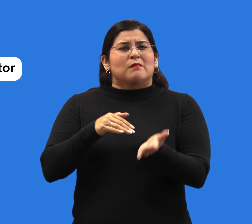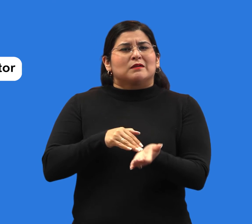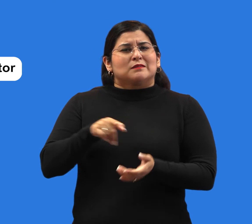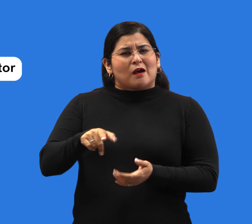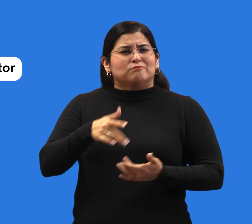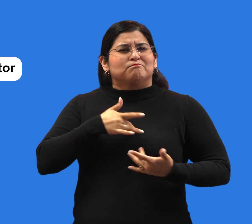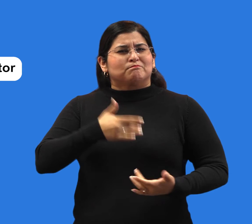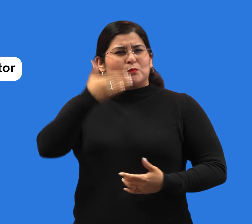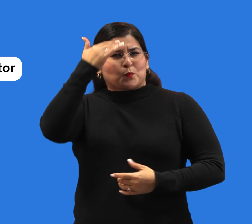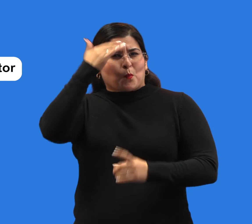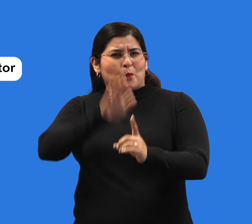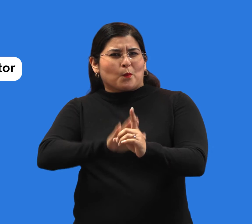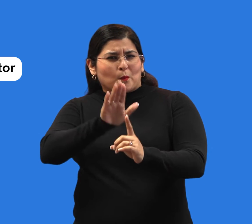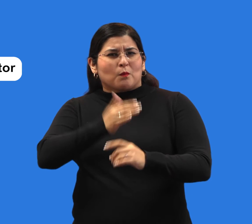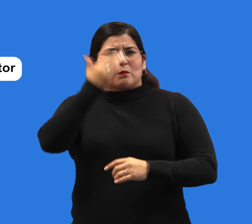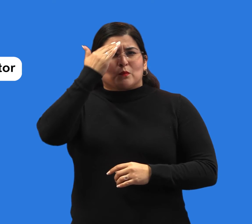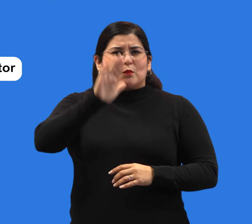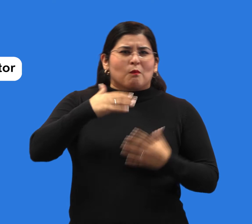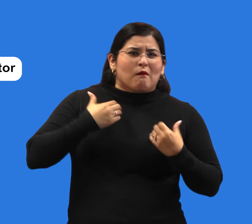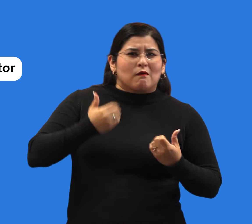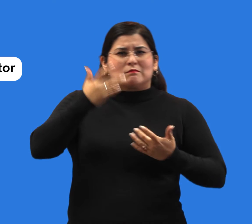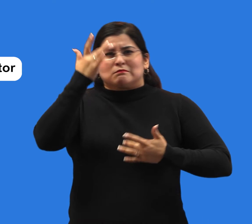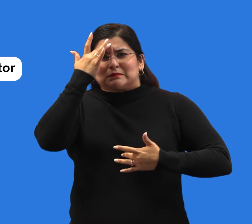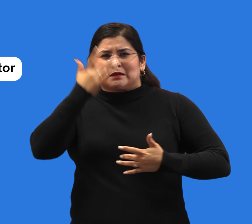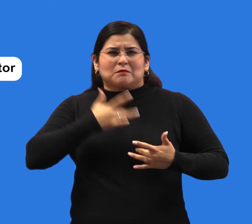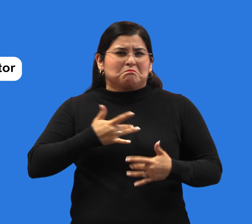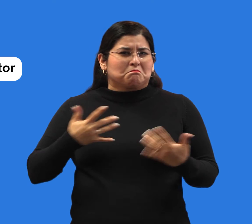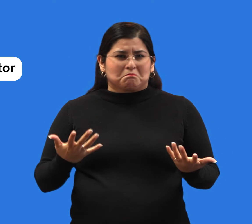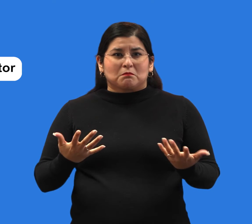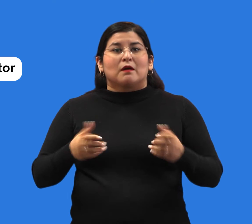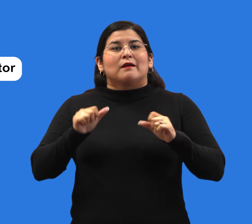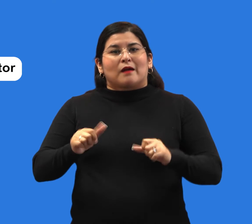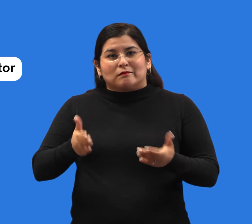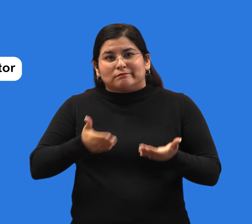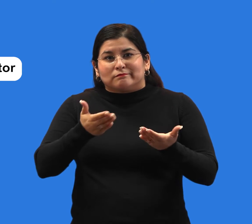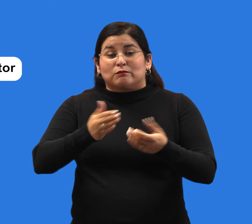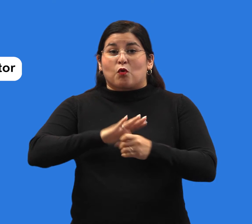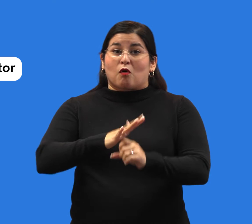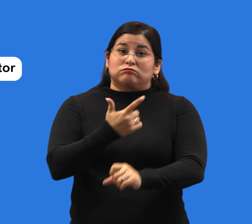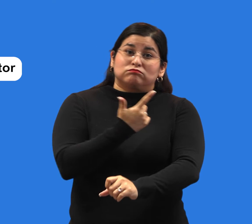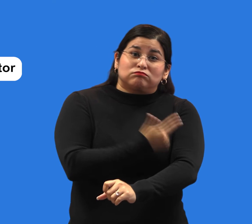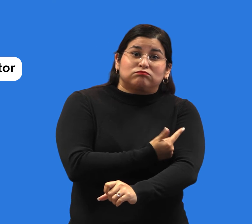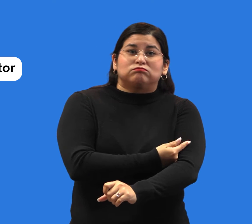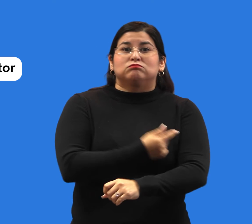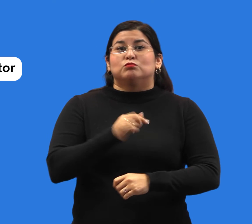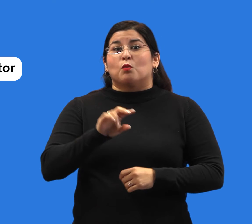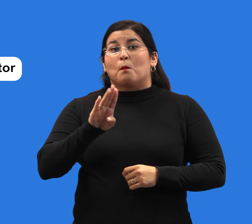-19. For example, ask your doctor if they have any special recommendations about COVID